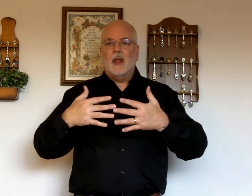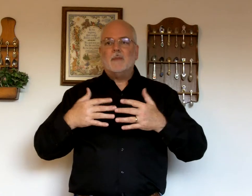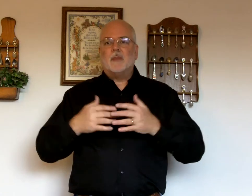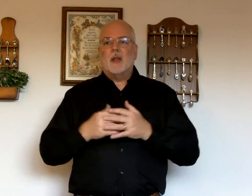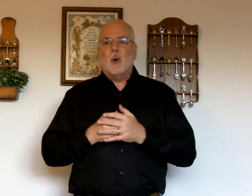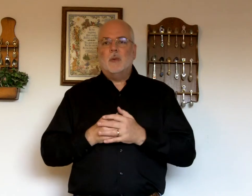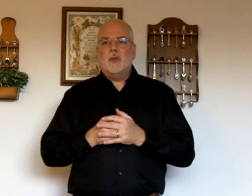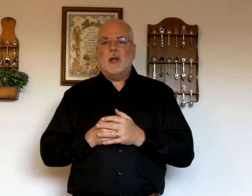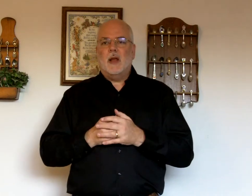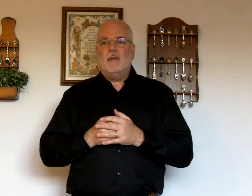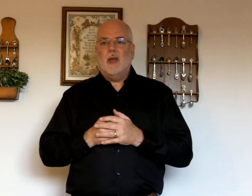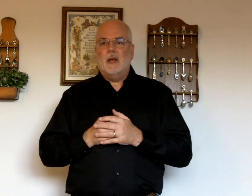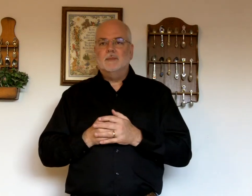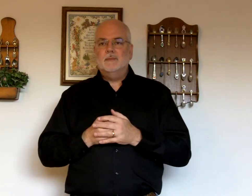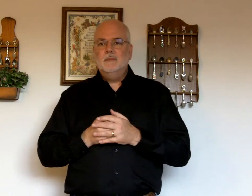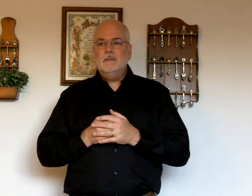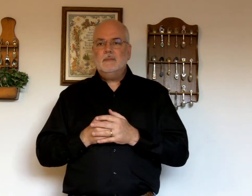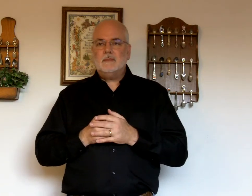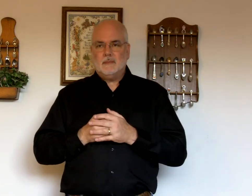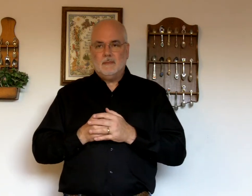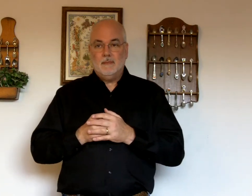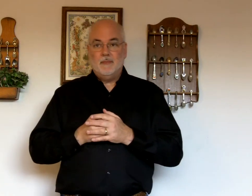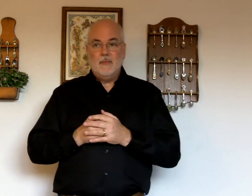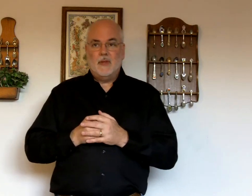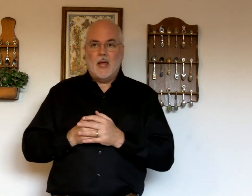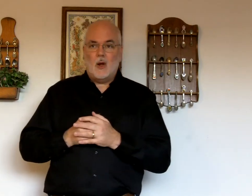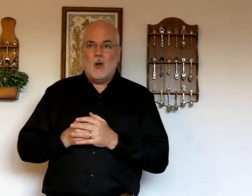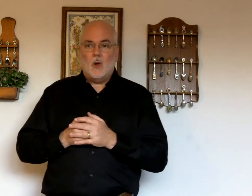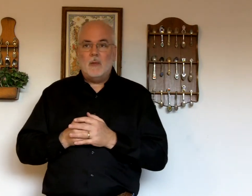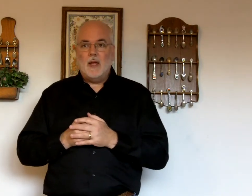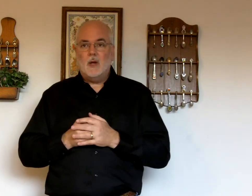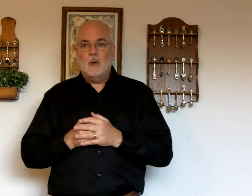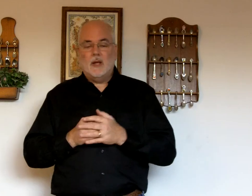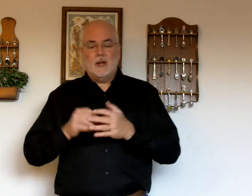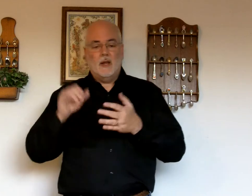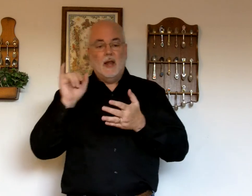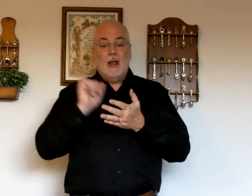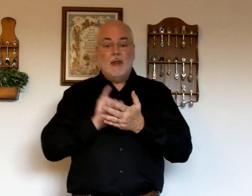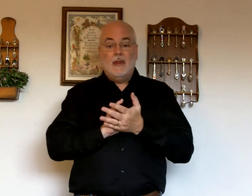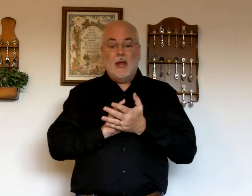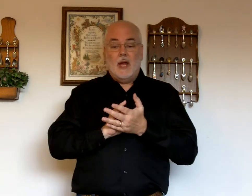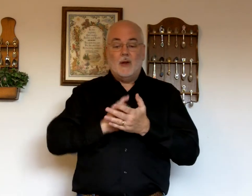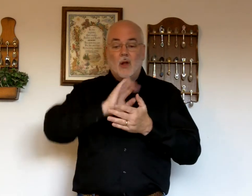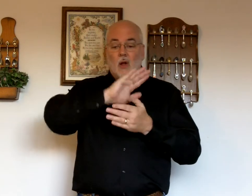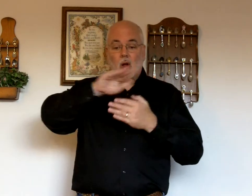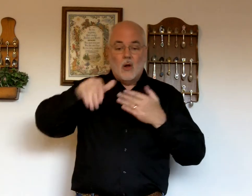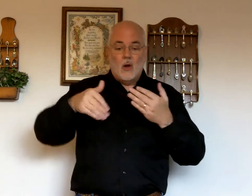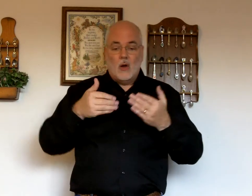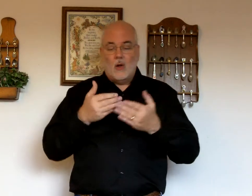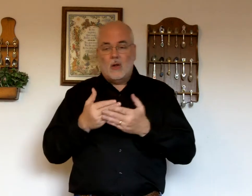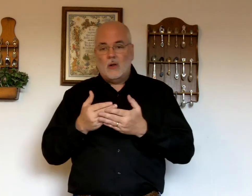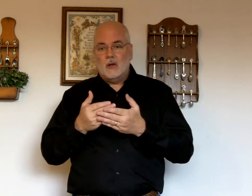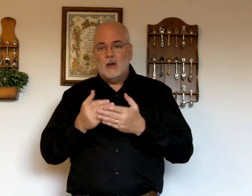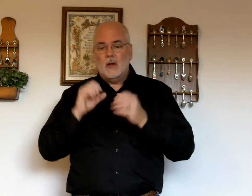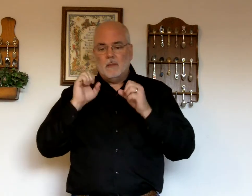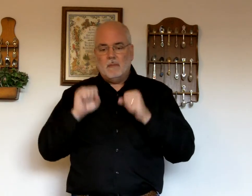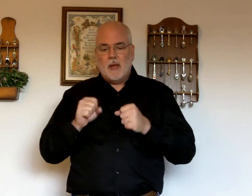Open the life gate. That all may go in. That all may